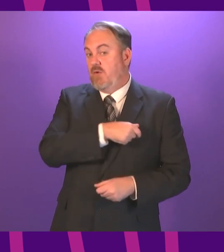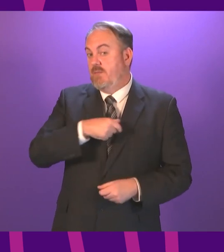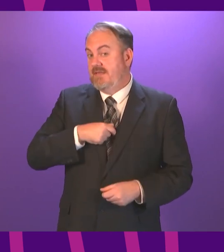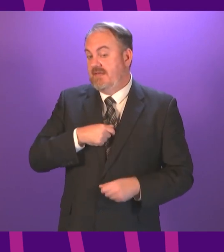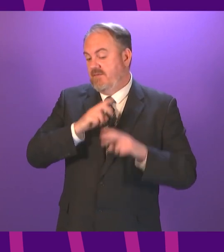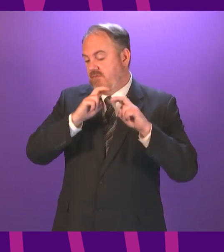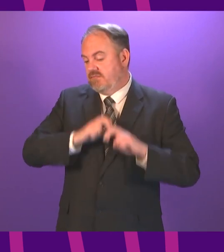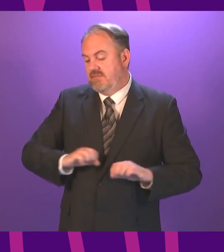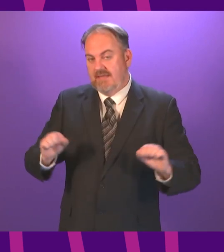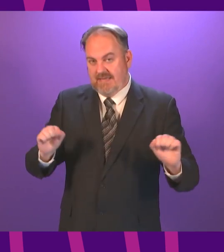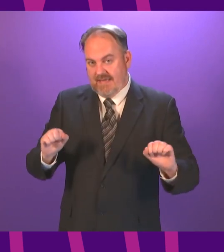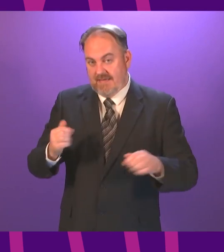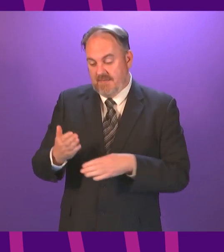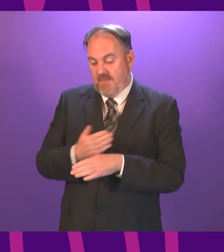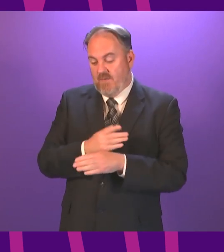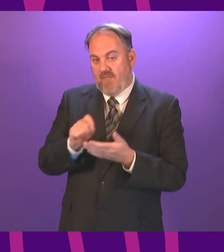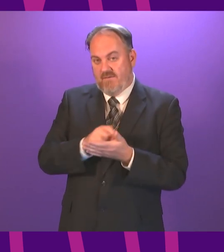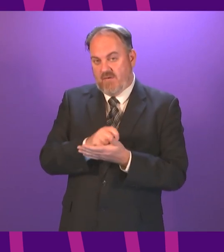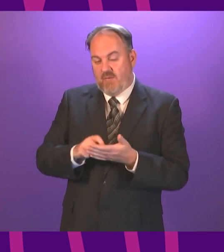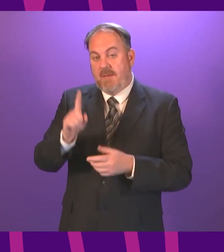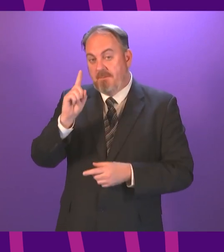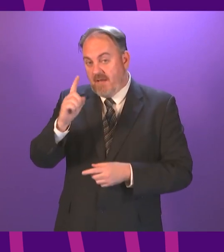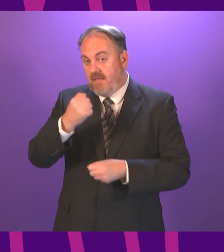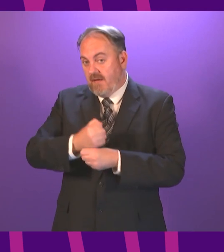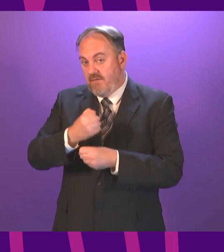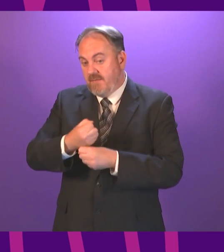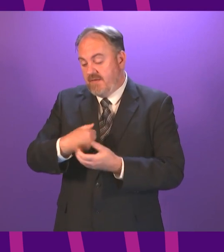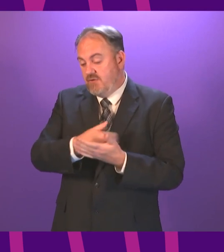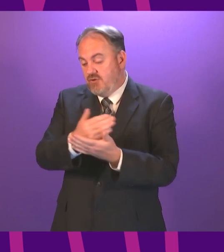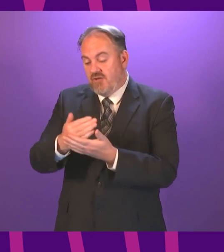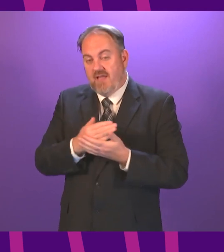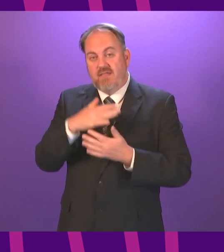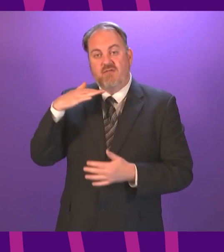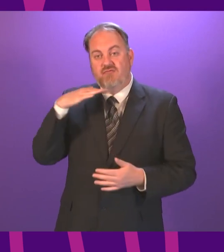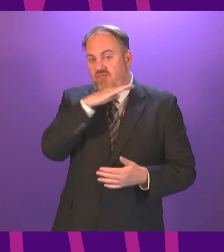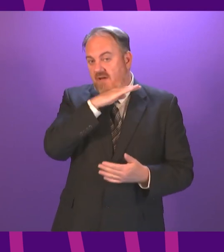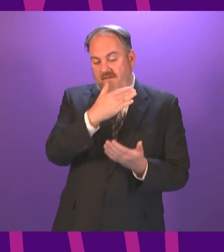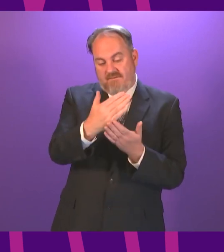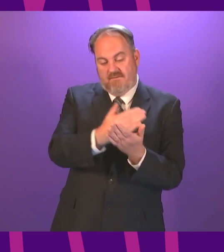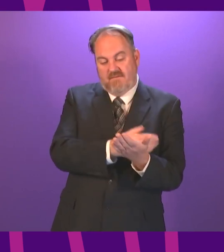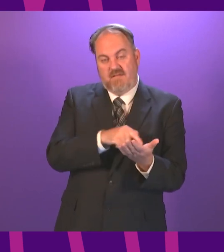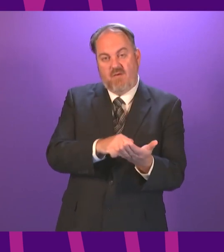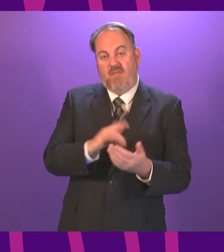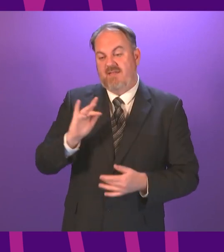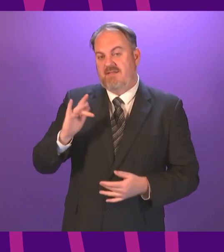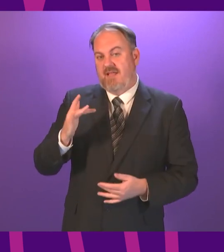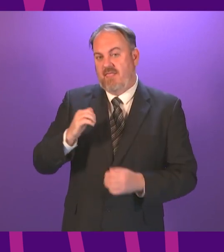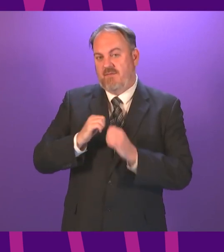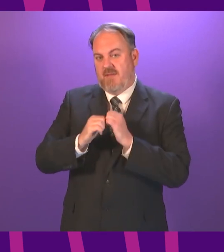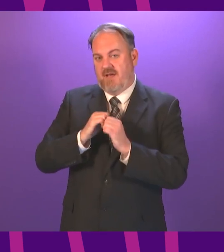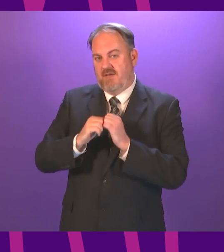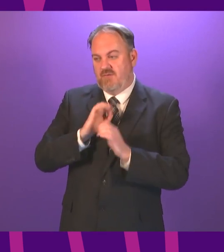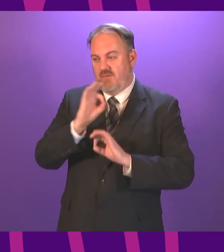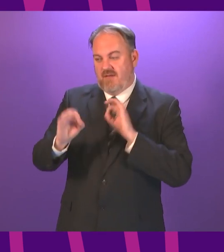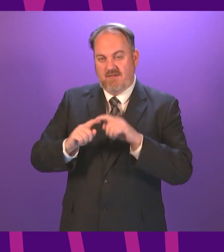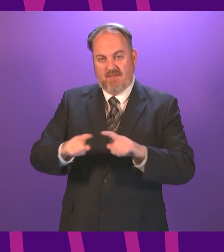and approval in advance of this vote, the Government did share draft regulations with the COVID-19 Committee on 10th of March, so they could